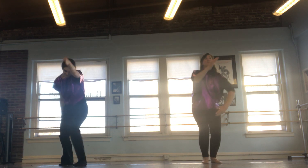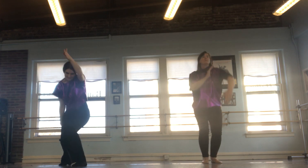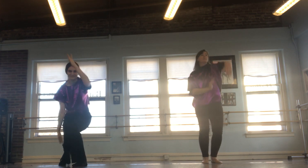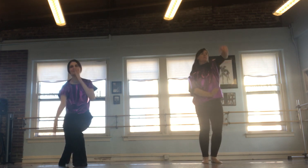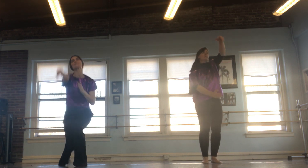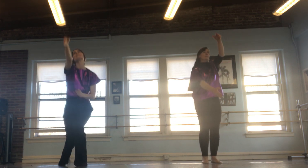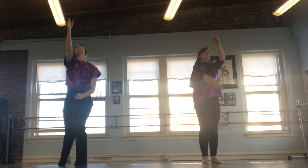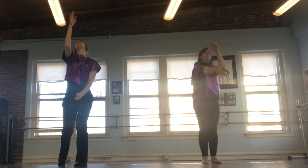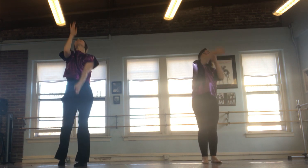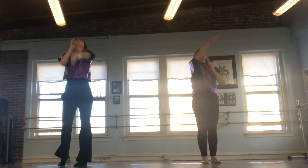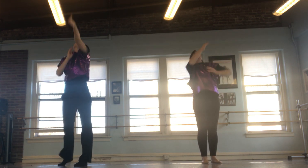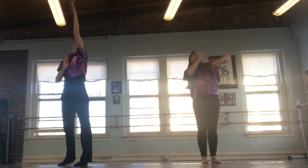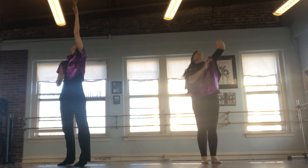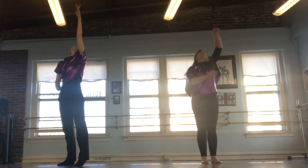mine?